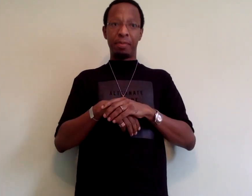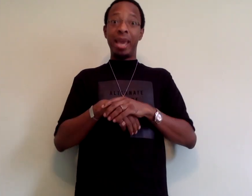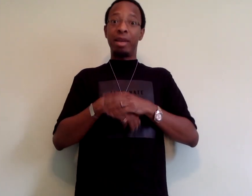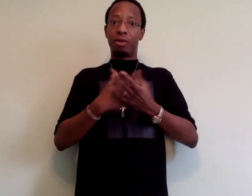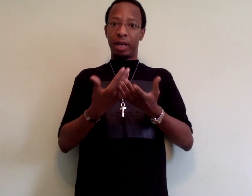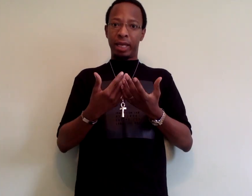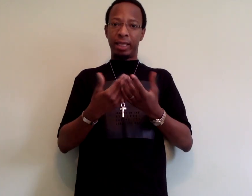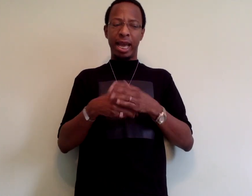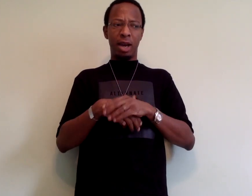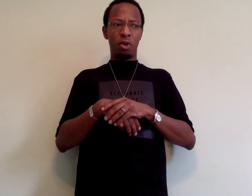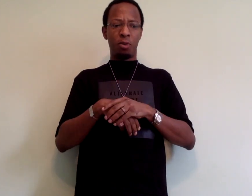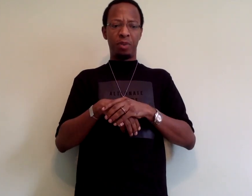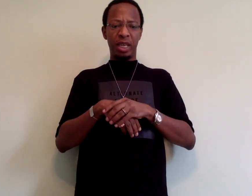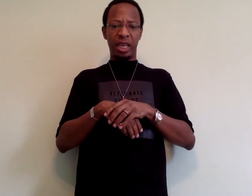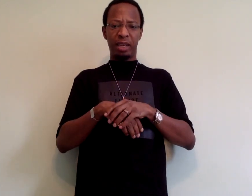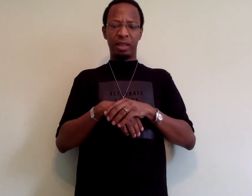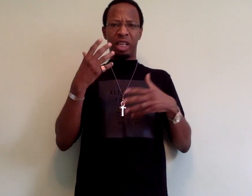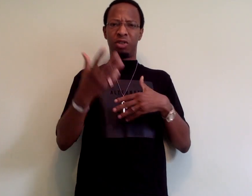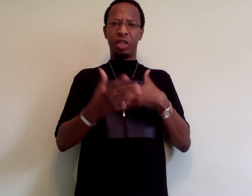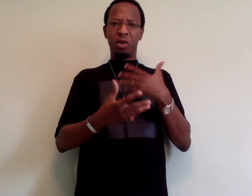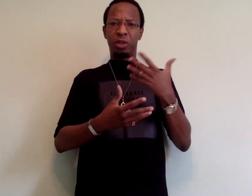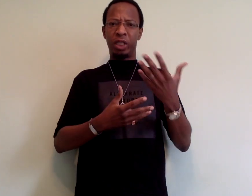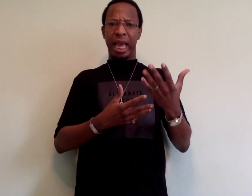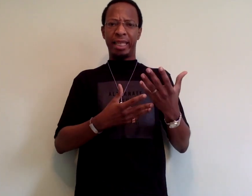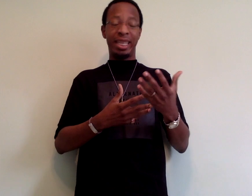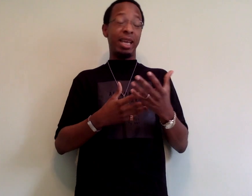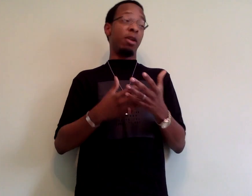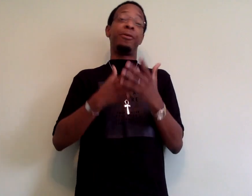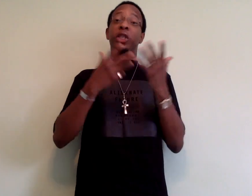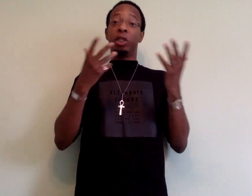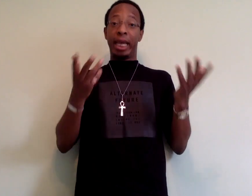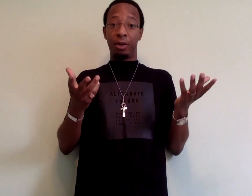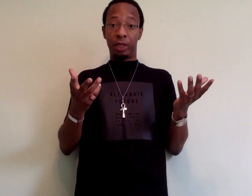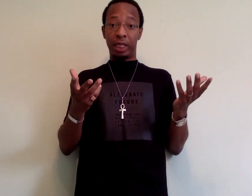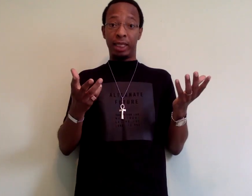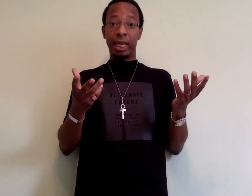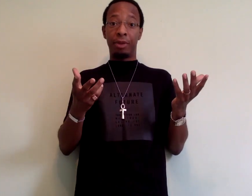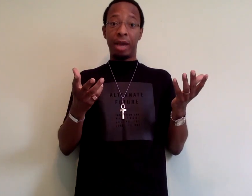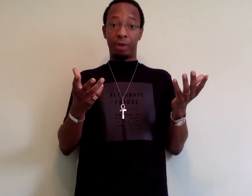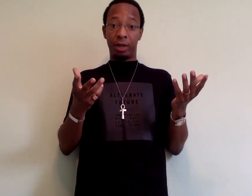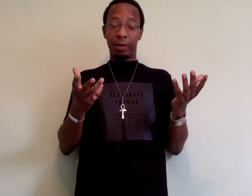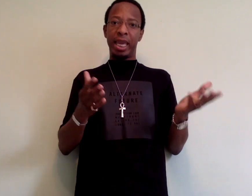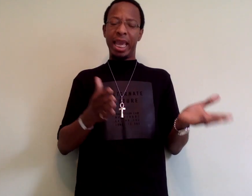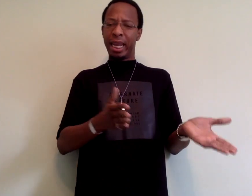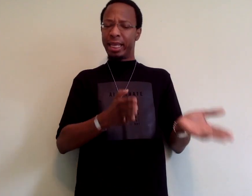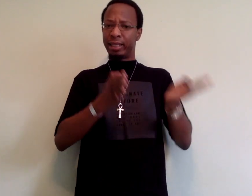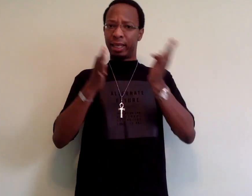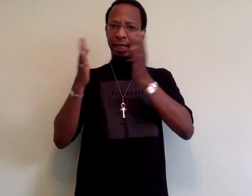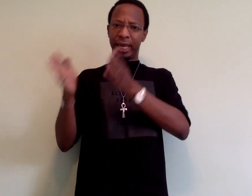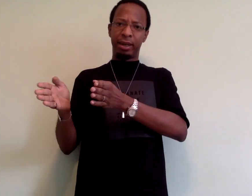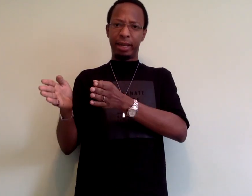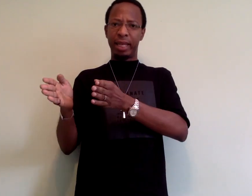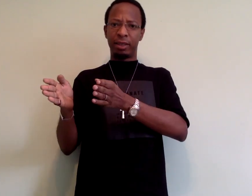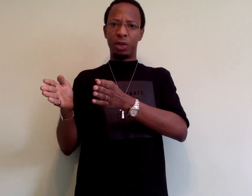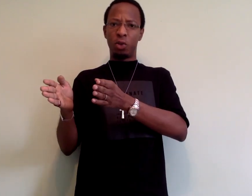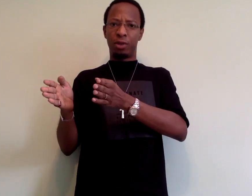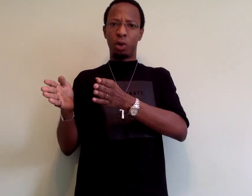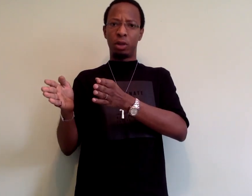Mandarin is now being introduced as an official language in South Africa. In his later interview with Roland